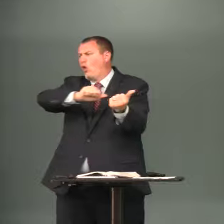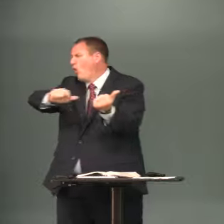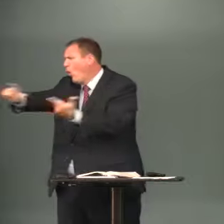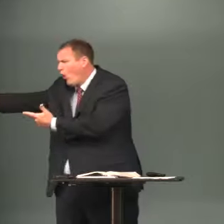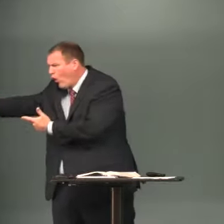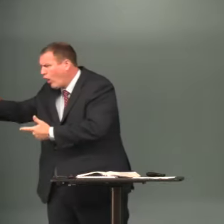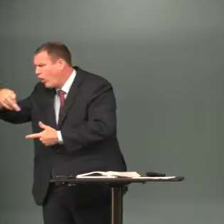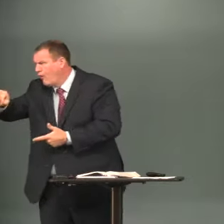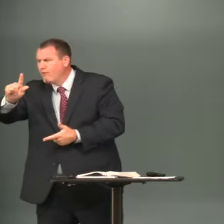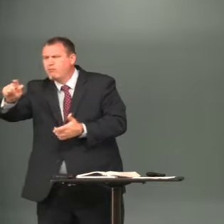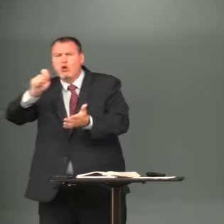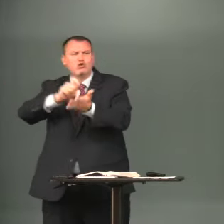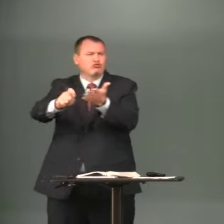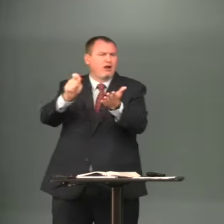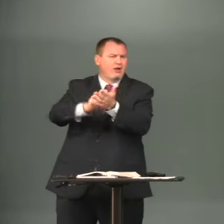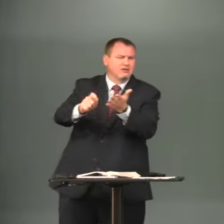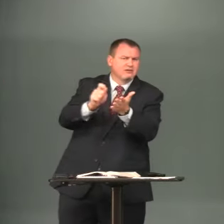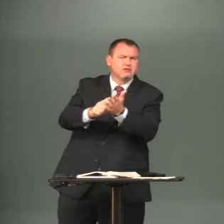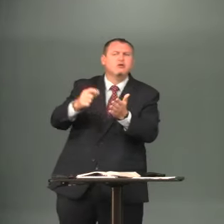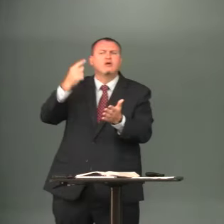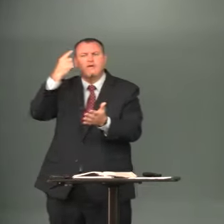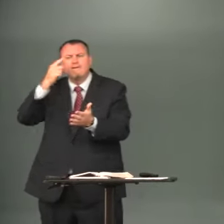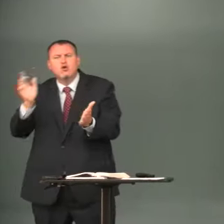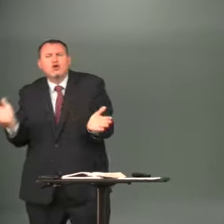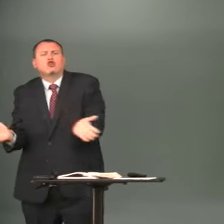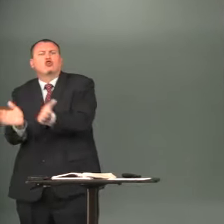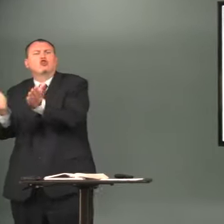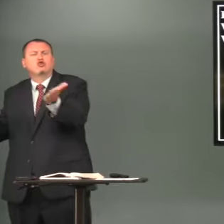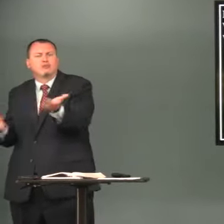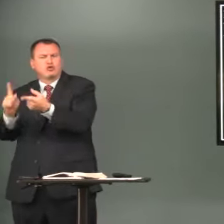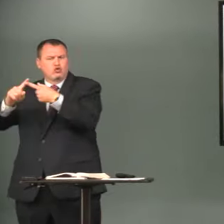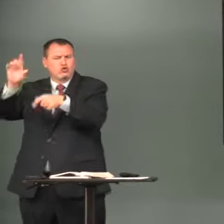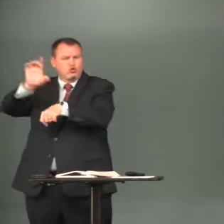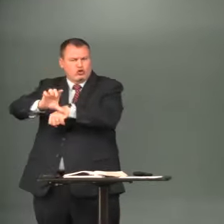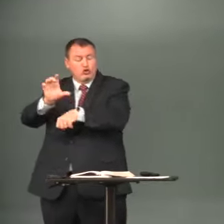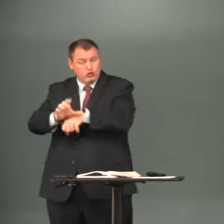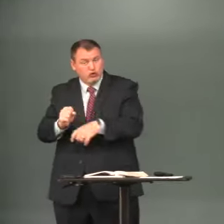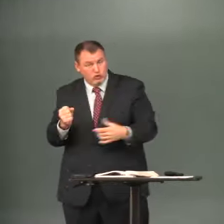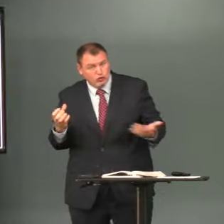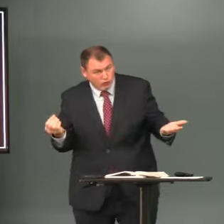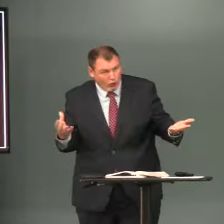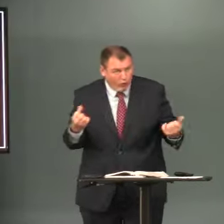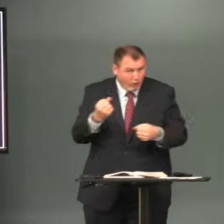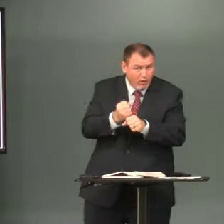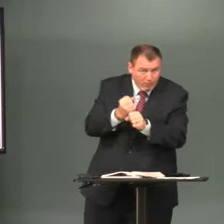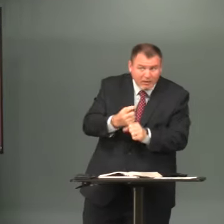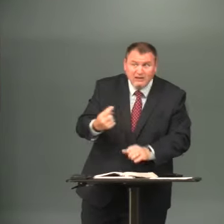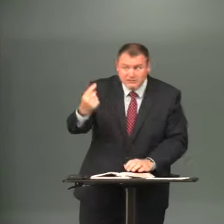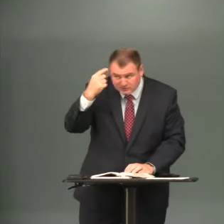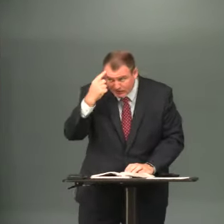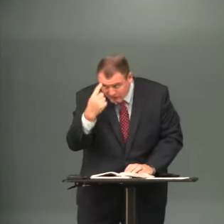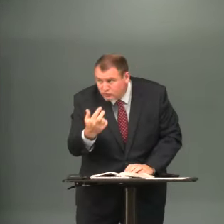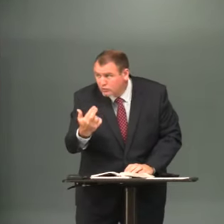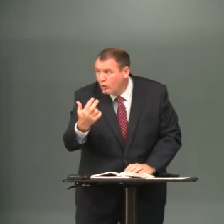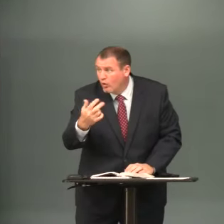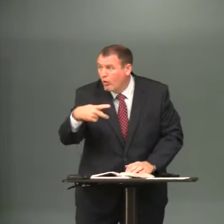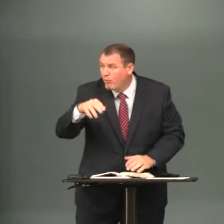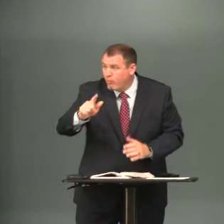all of paul's writings are almost all for encouraging the church and that